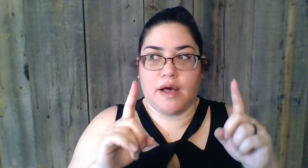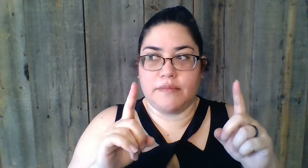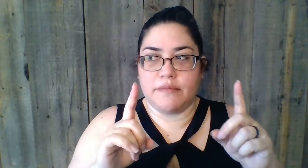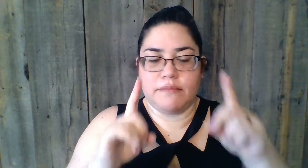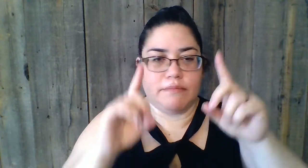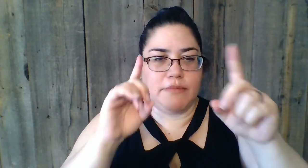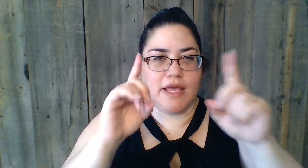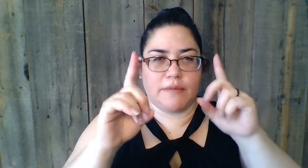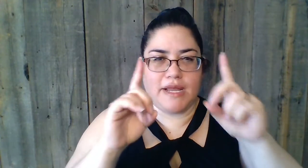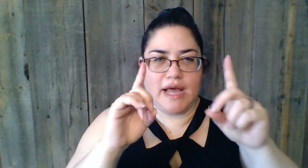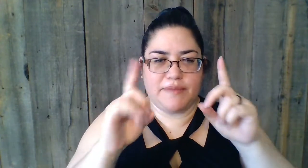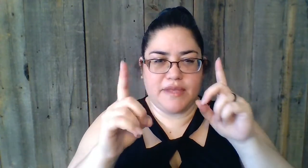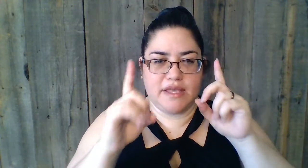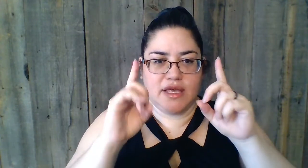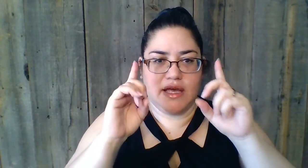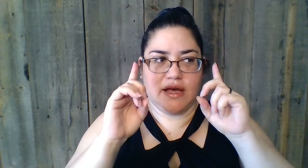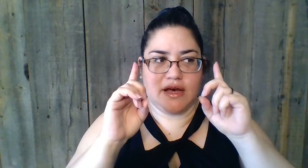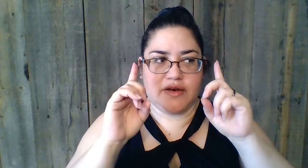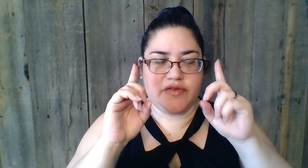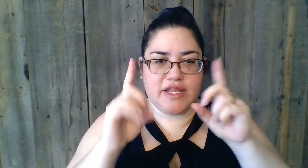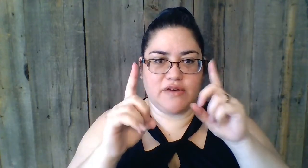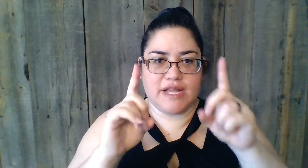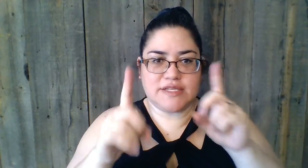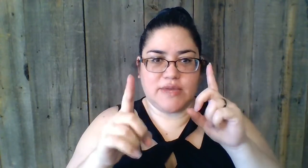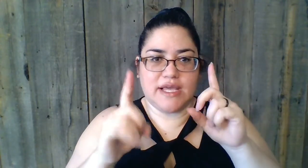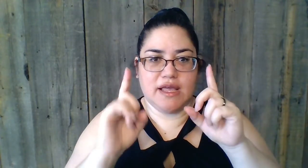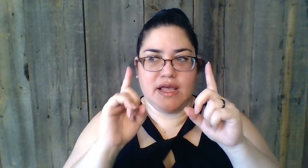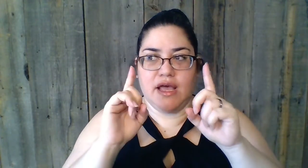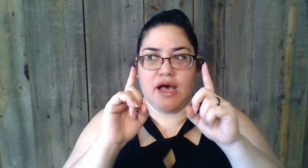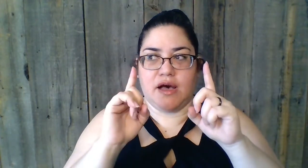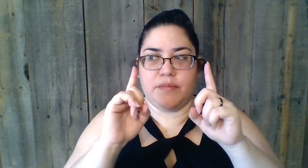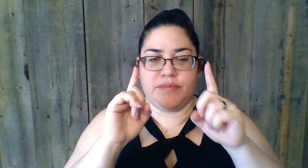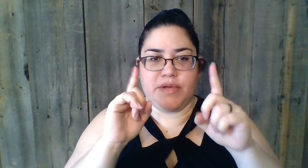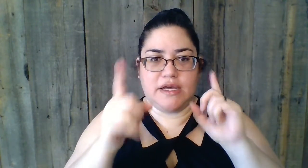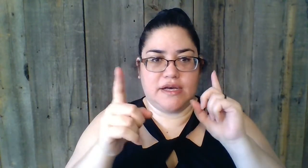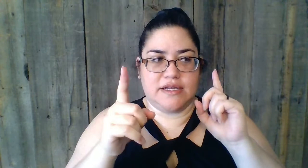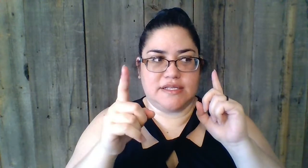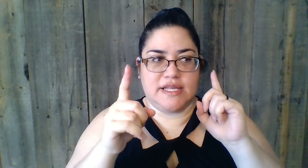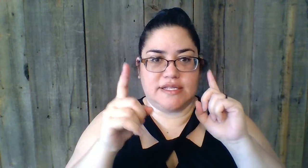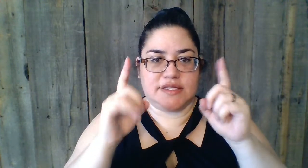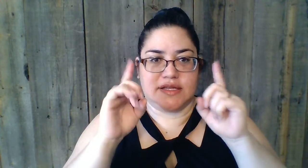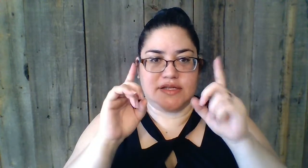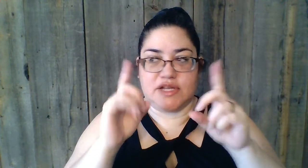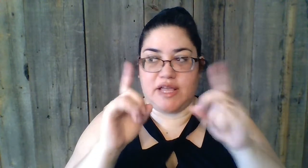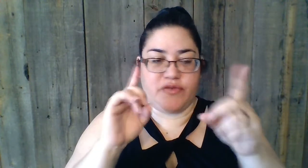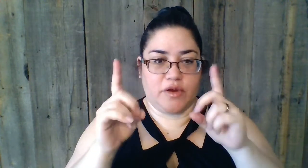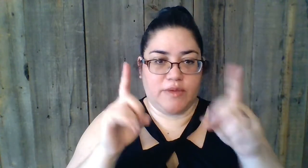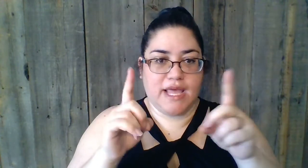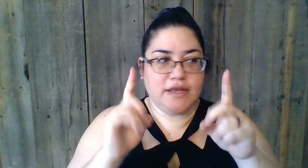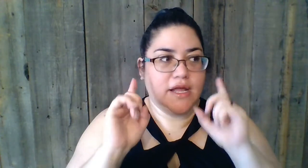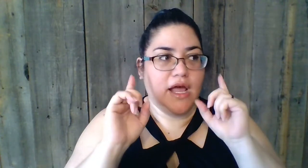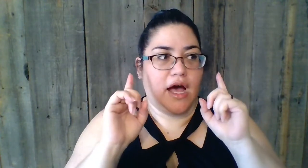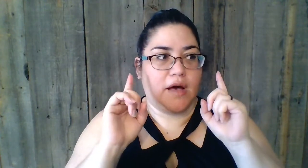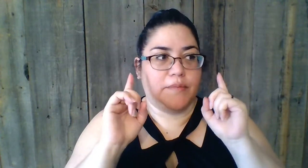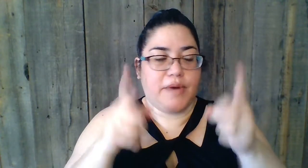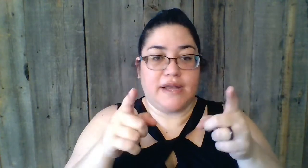may or may not be a video next week because it's the July 4th weekend. Um, but